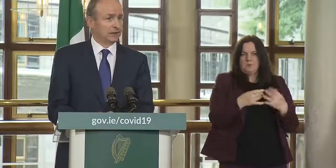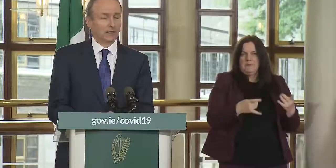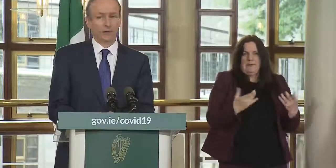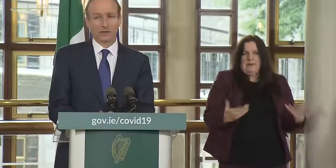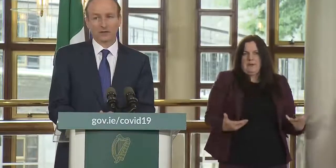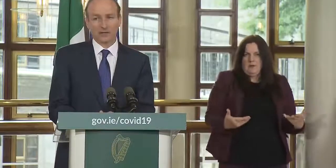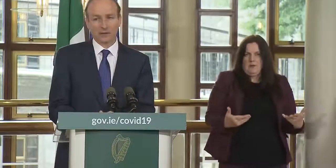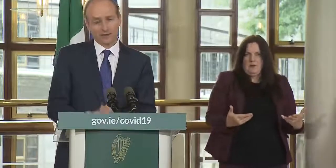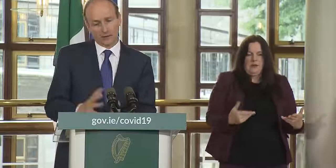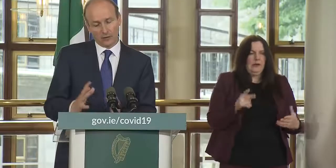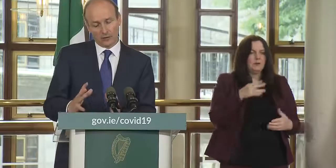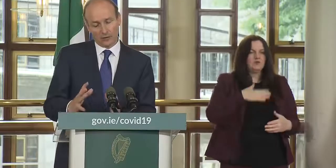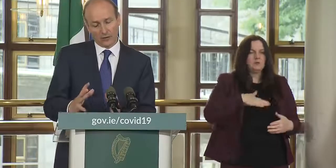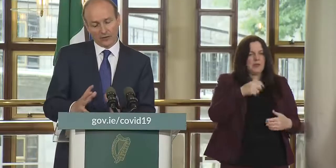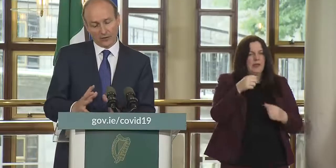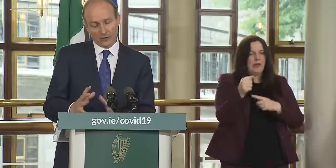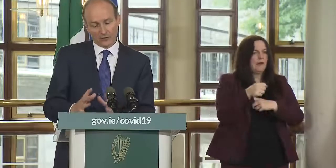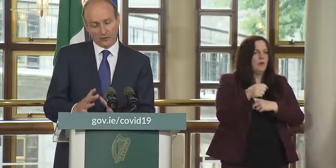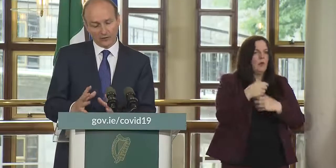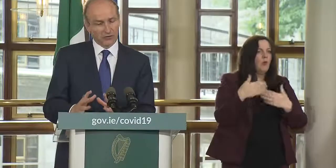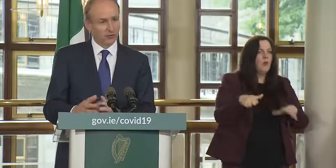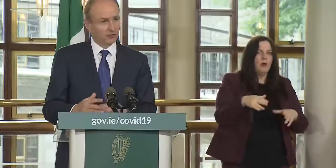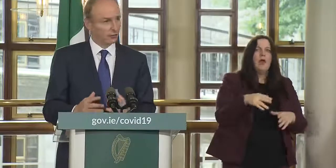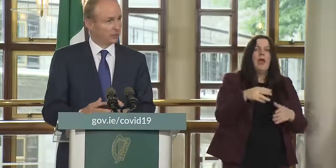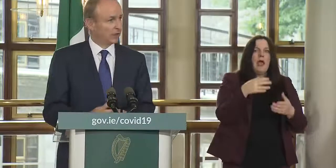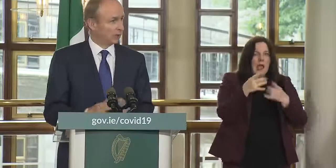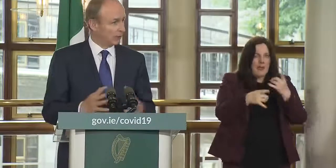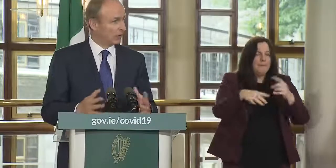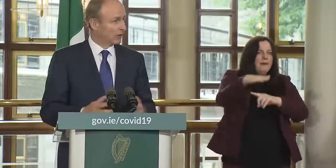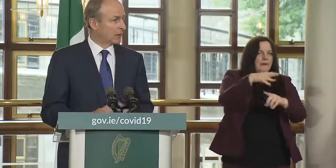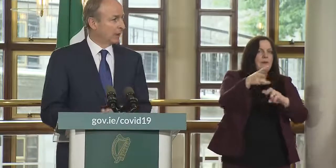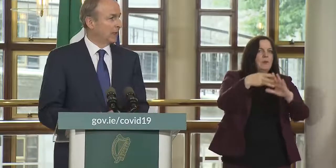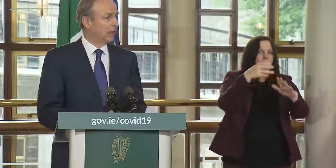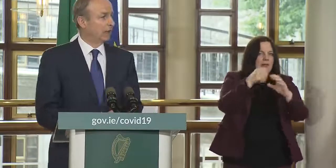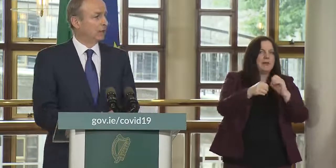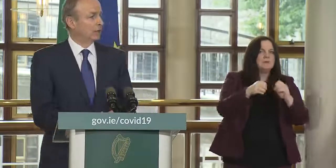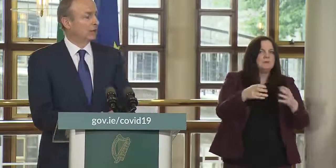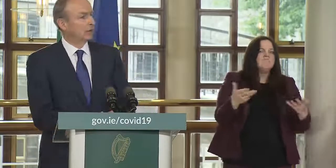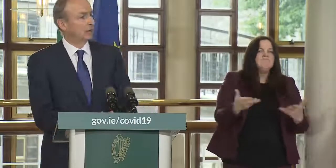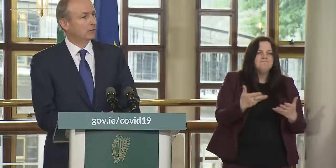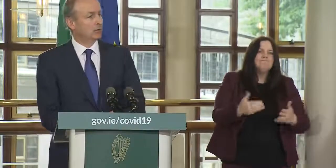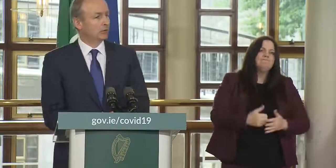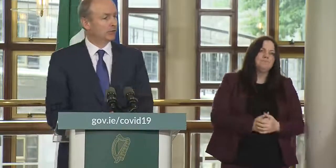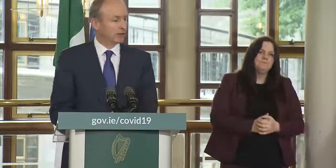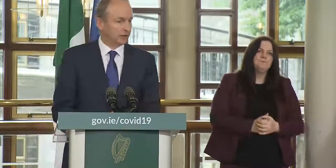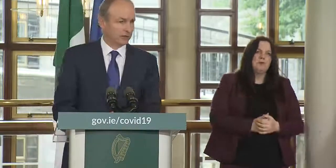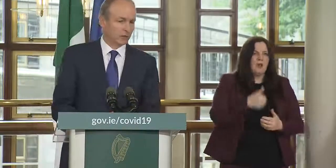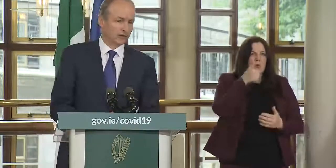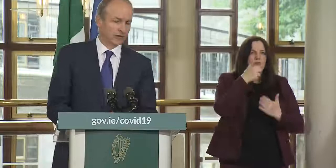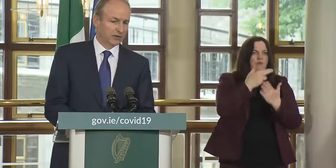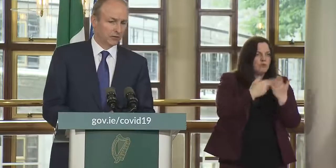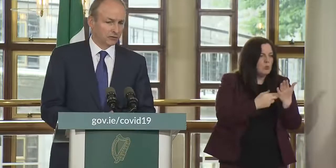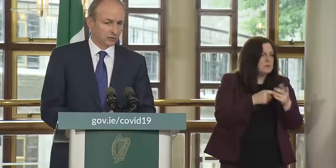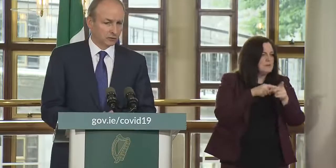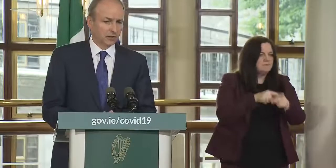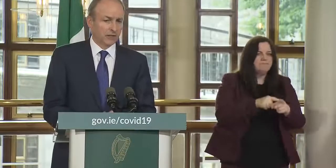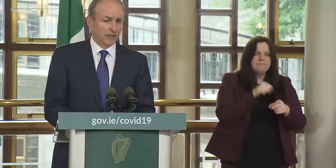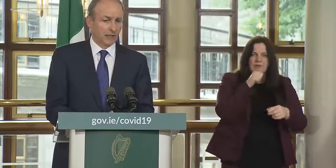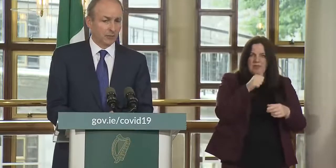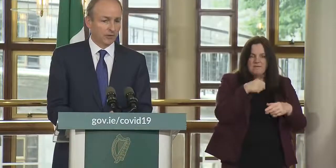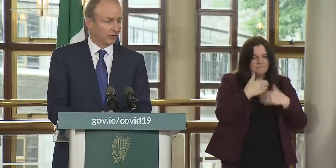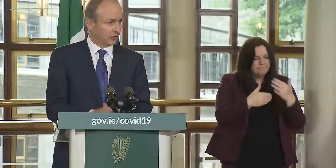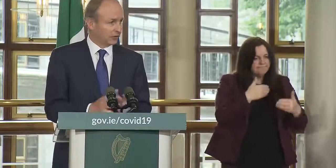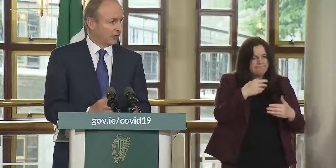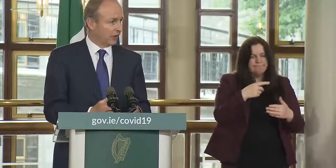now or what the those areas and those incidents during the weekend where uh the rules and guidance wasn't that here too